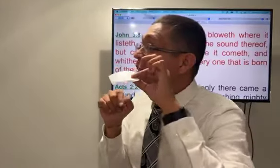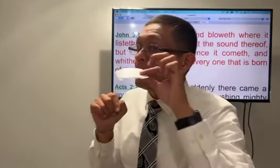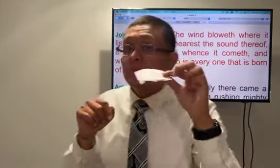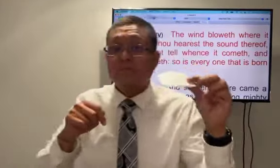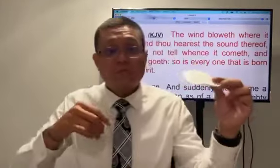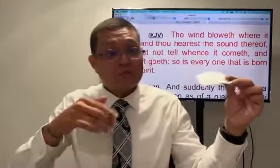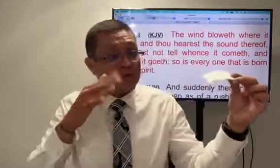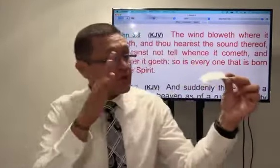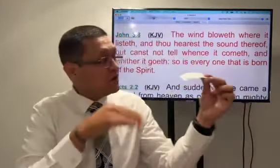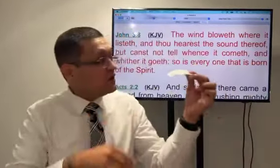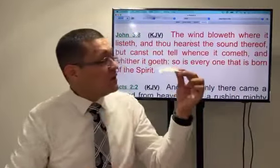okay